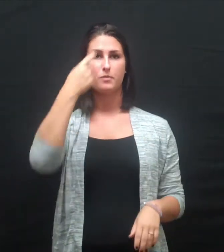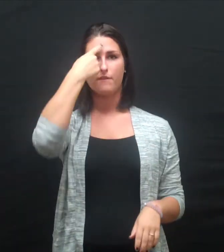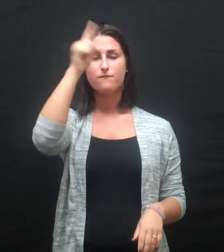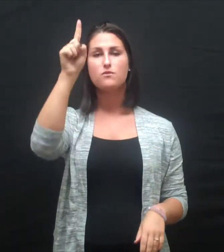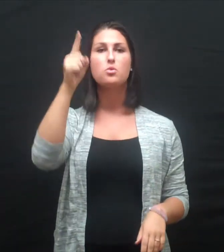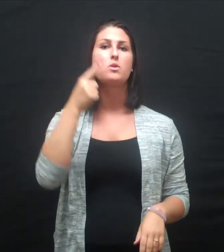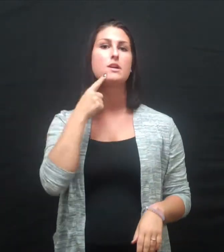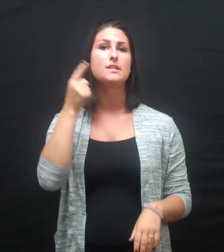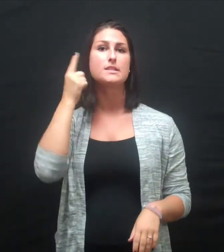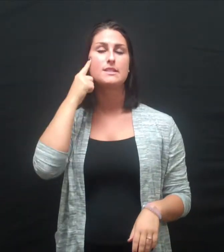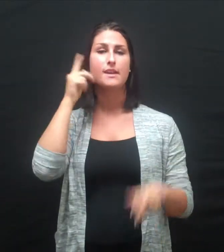deaf population faces.